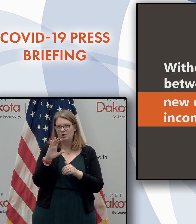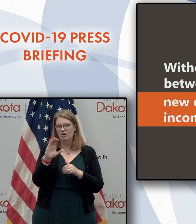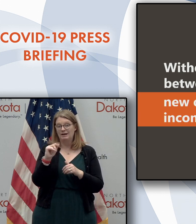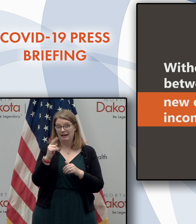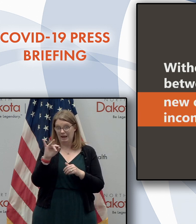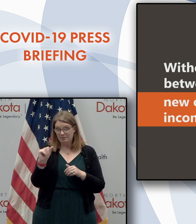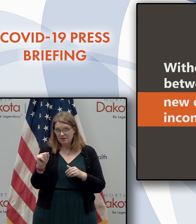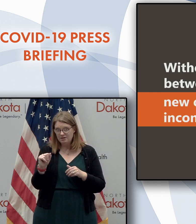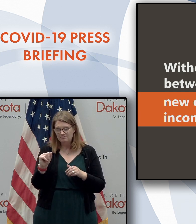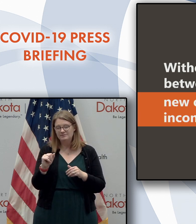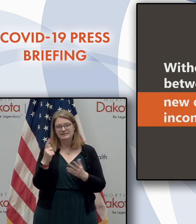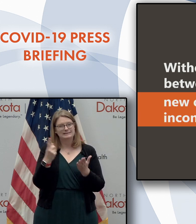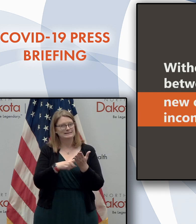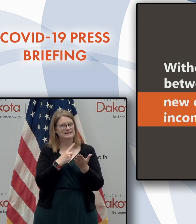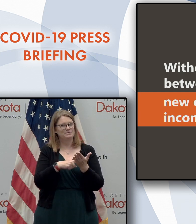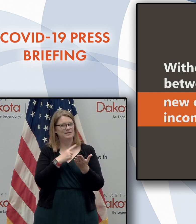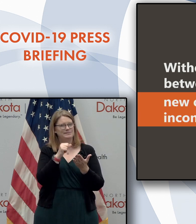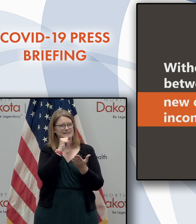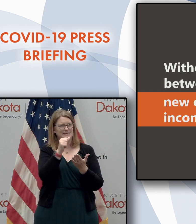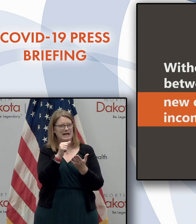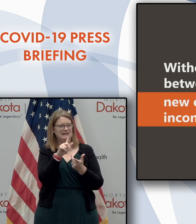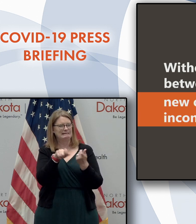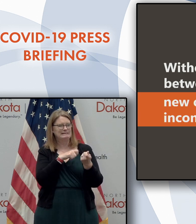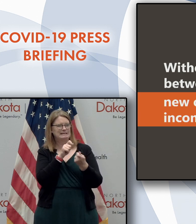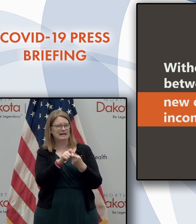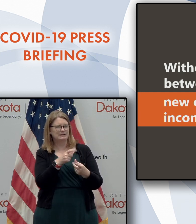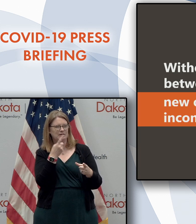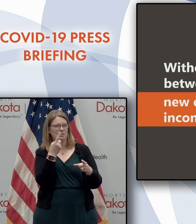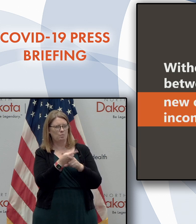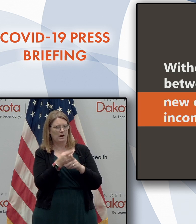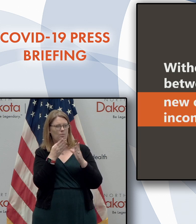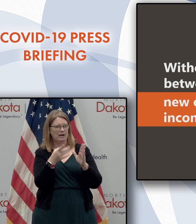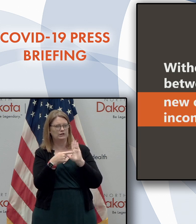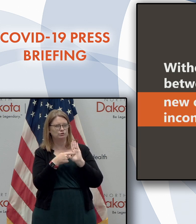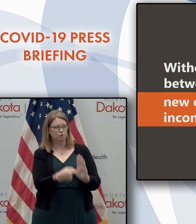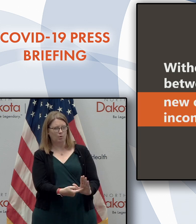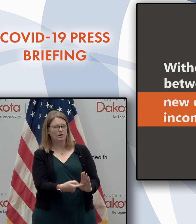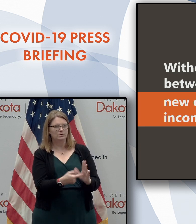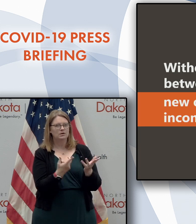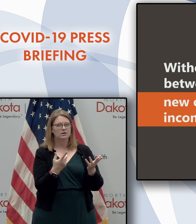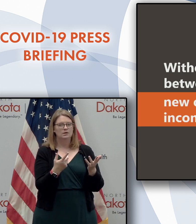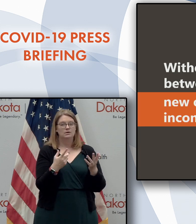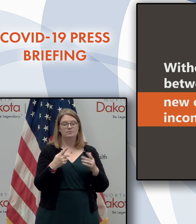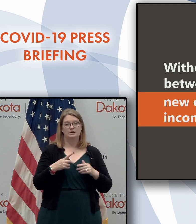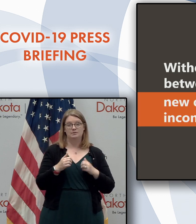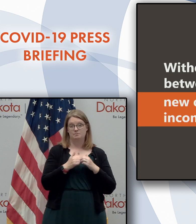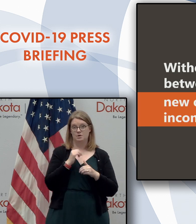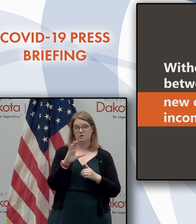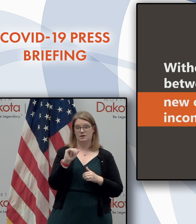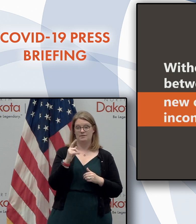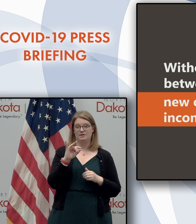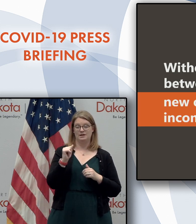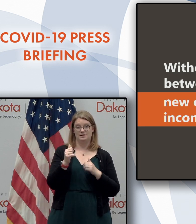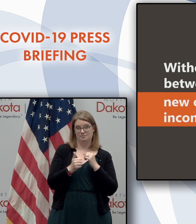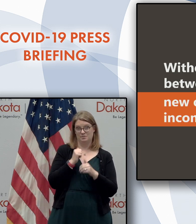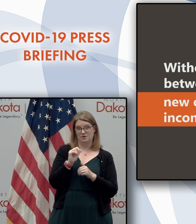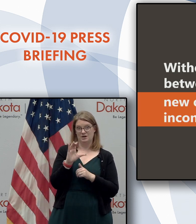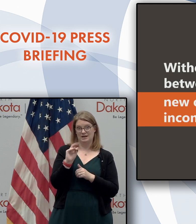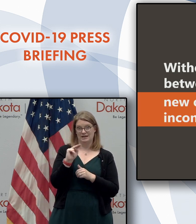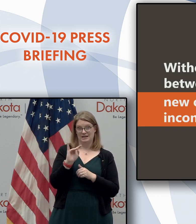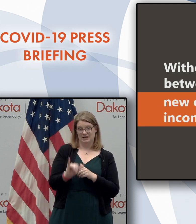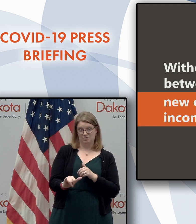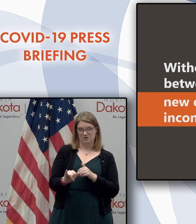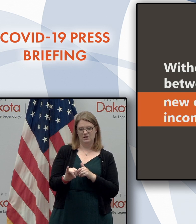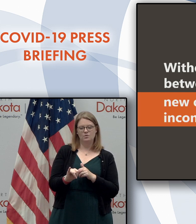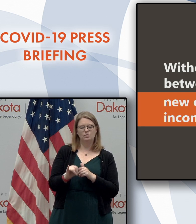certainly do take a look at per capita even here in North Dakota, but when we look at per capita by county, we also look at how much testing is going